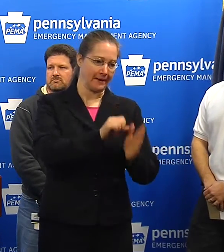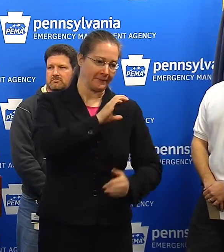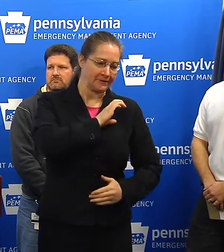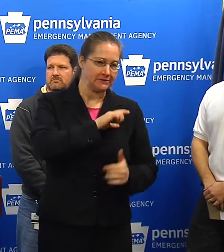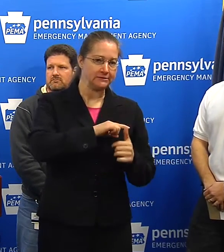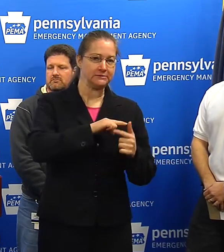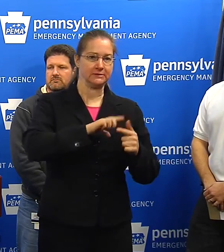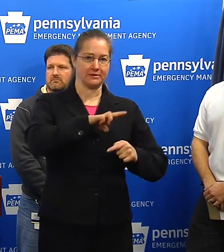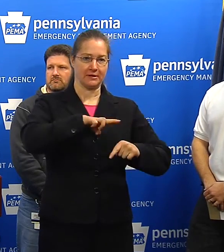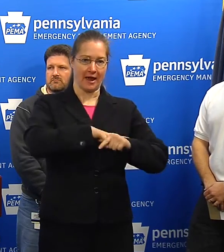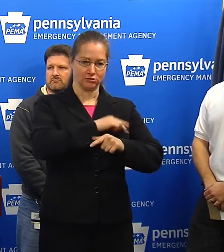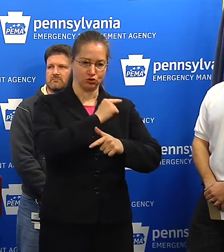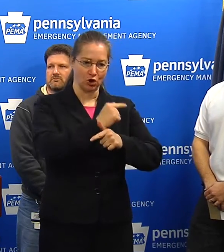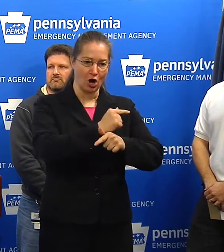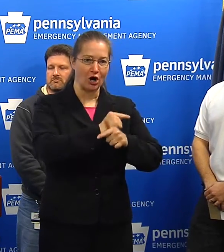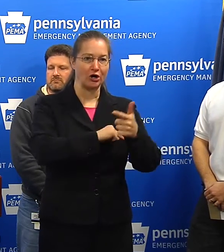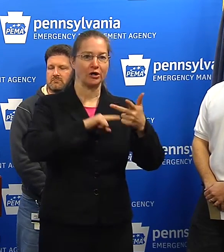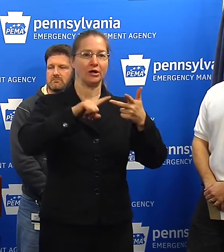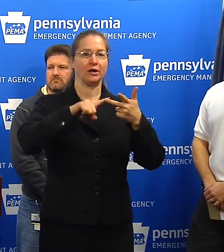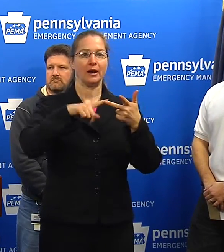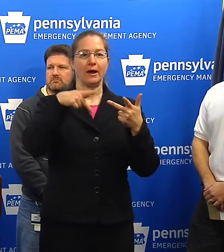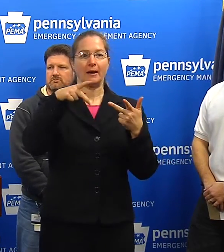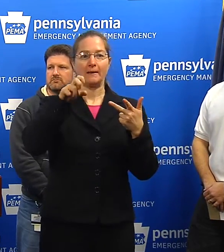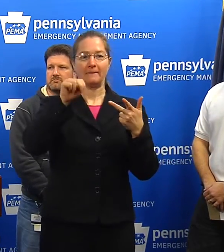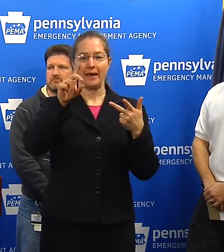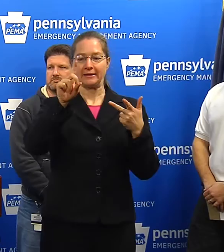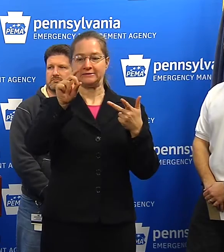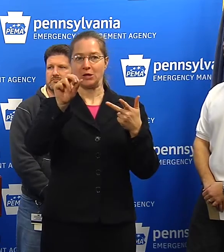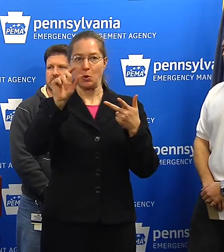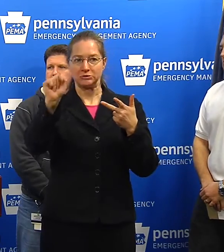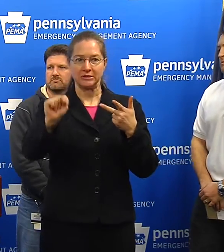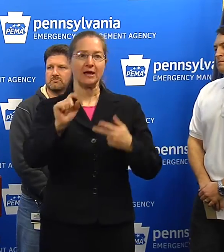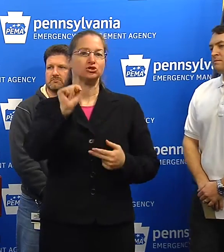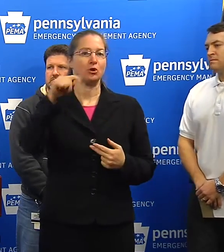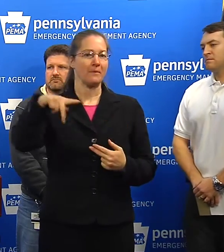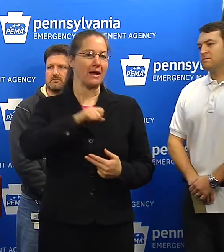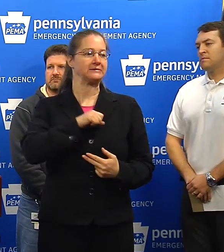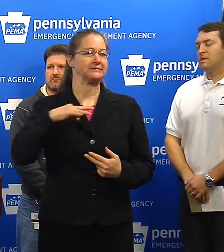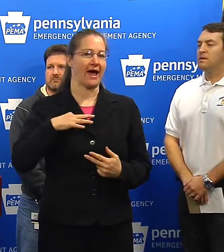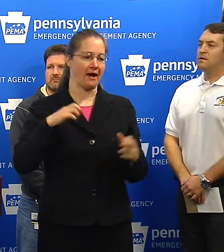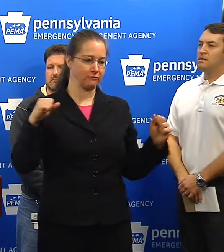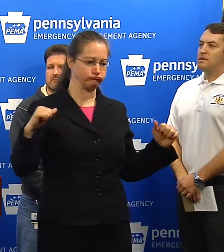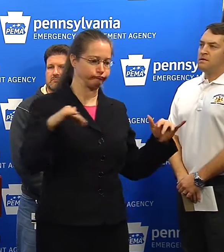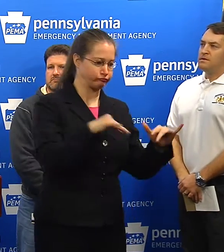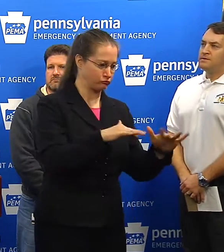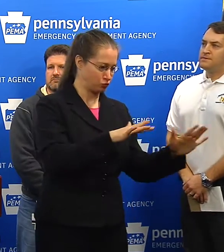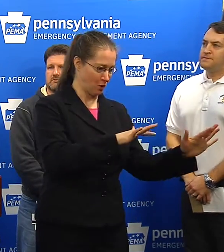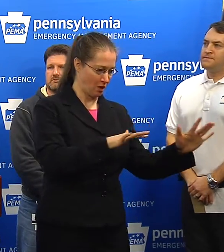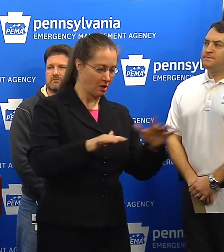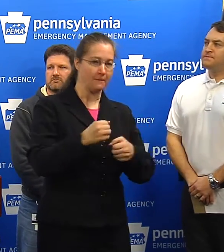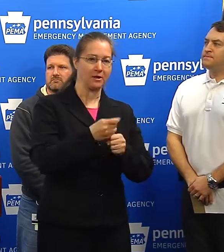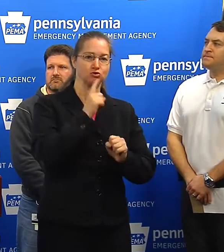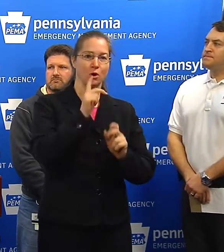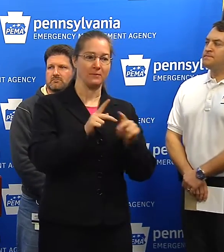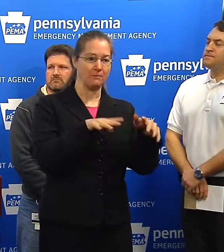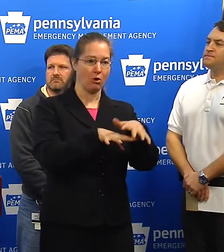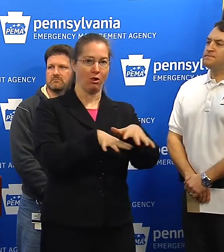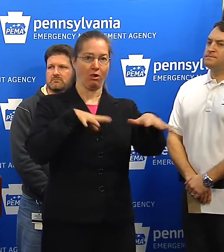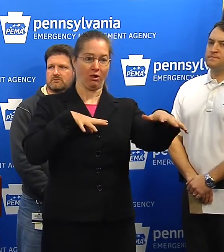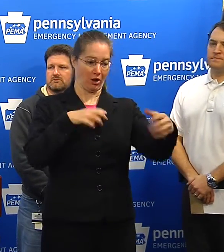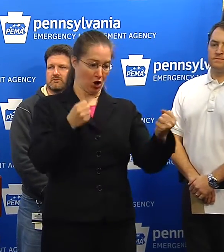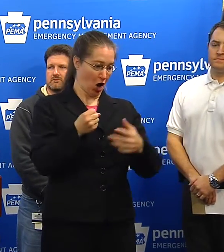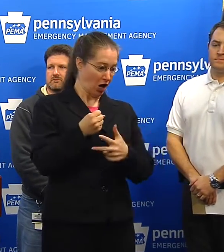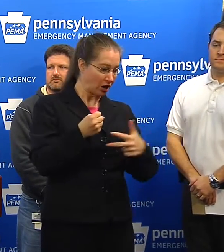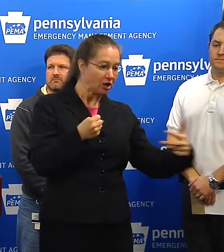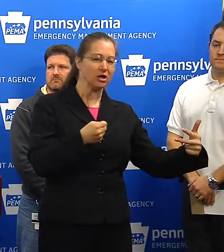National Guard, PennDOT, and the turnpike personnel to try to make sure that our folks in those vehicles are